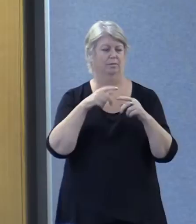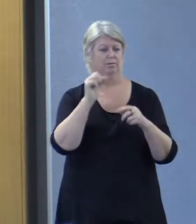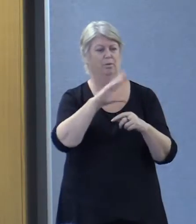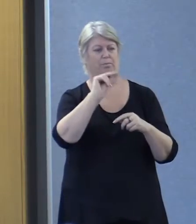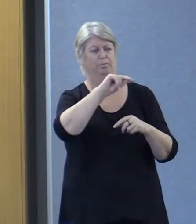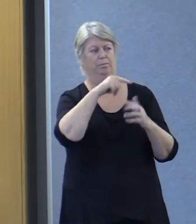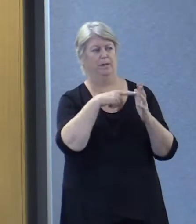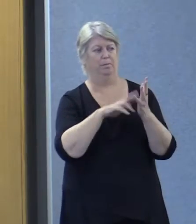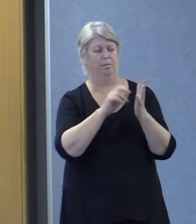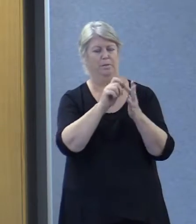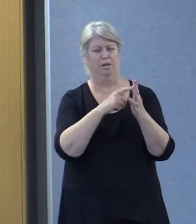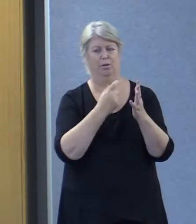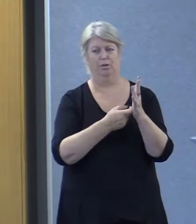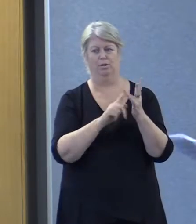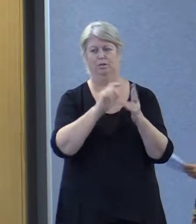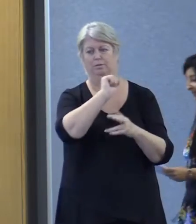Thank you Maureen.